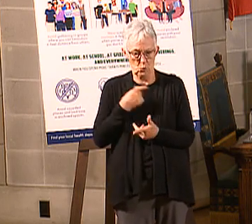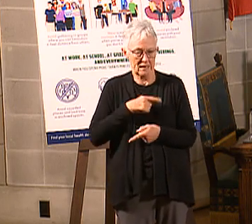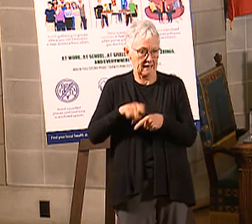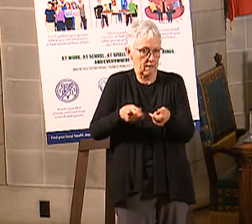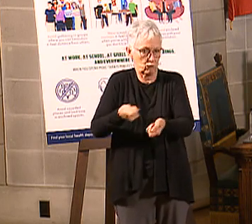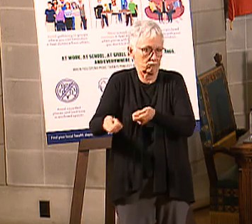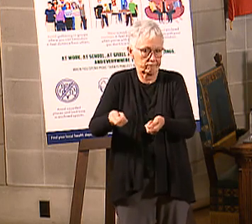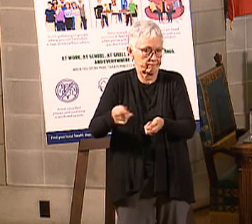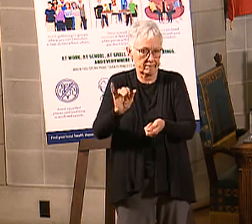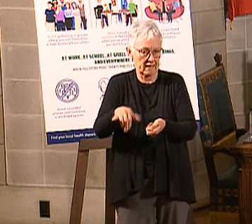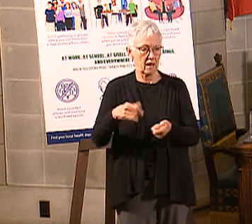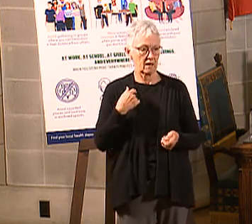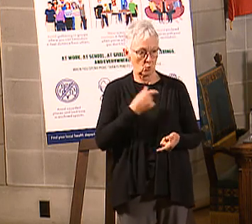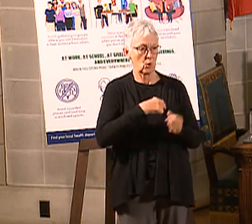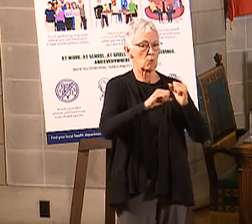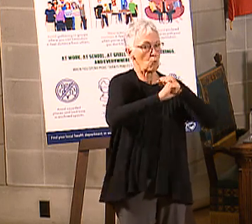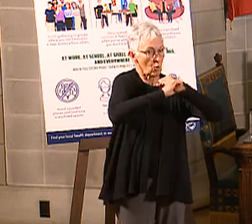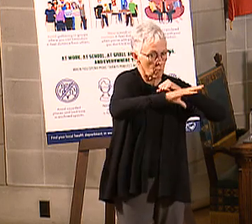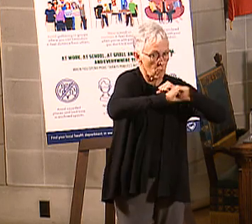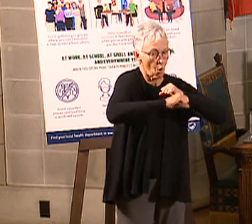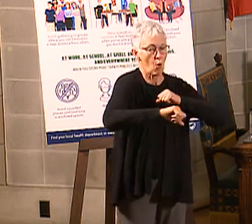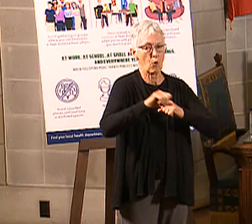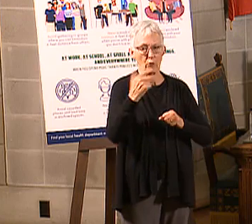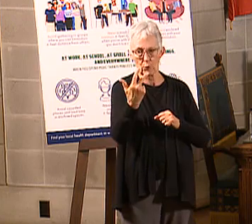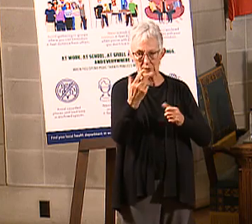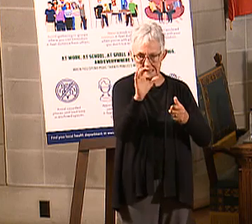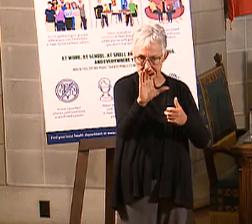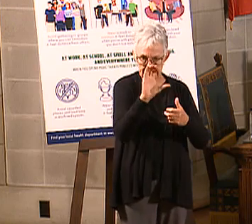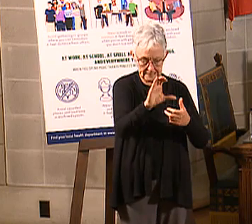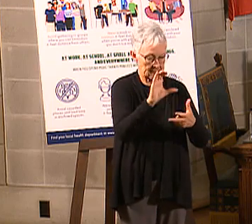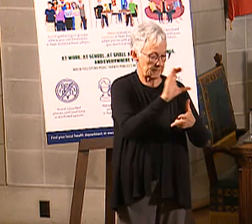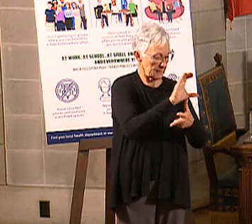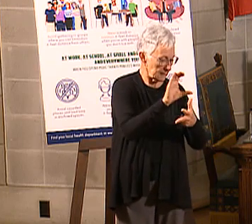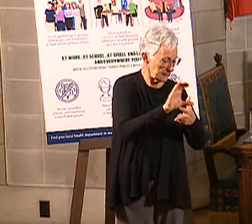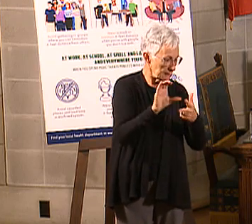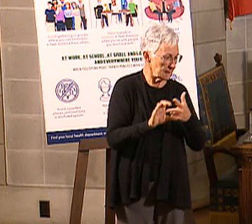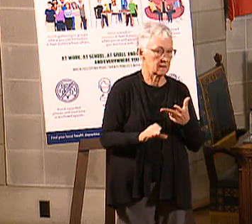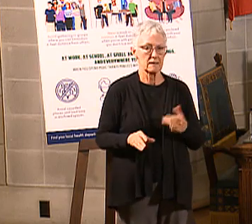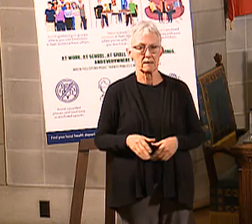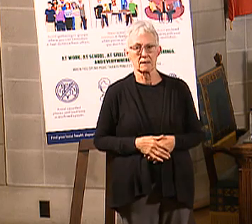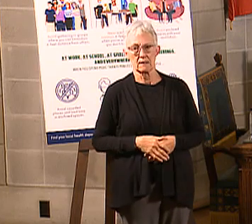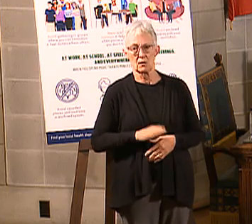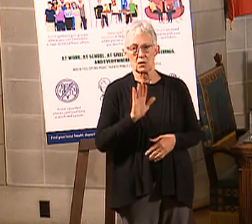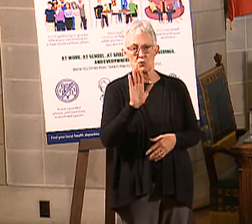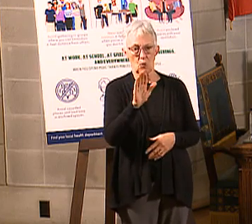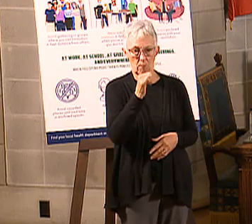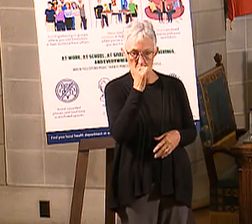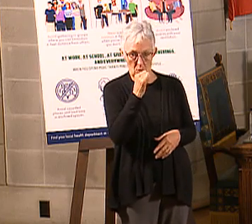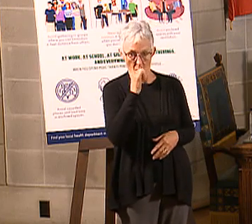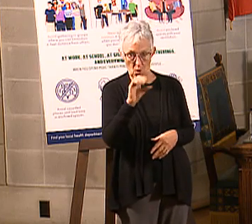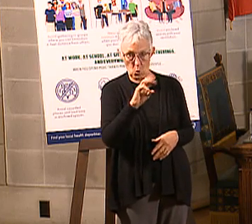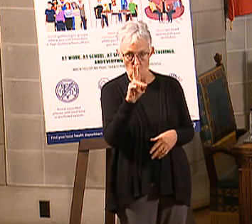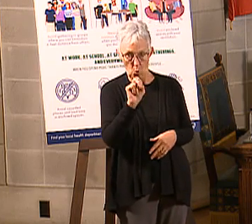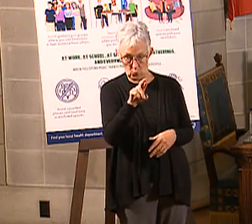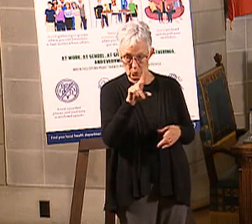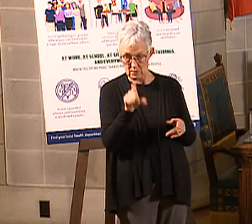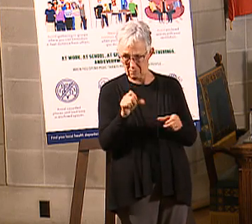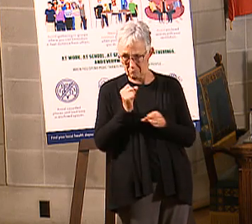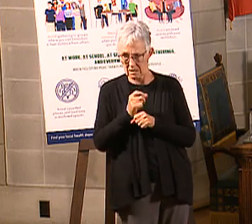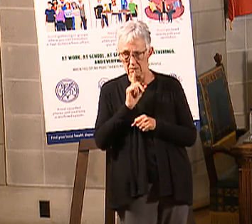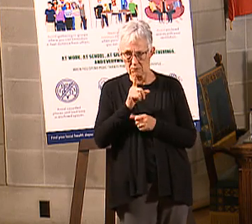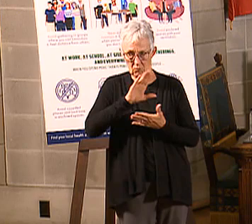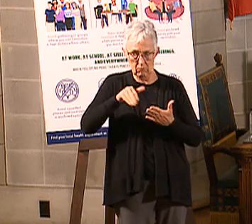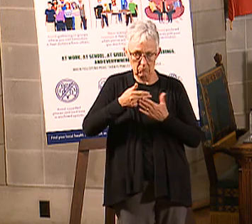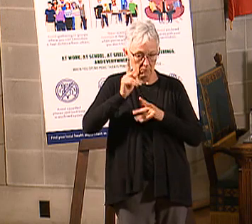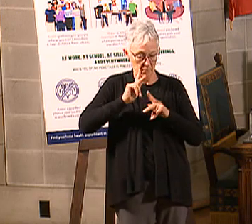3C campaign and our DHM where, you know, for example, having bar owners, your friend's going to have to make sure all their patrons have a seat. There's not going to be standing